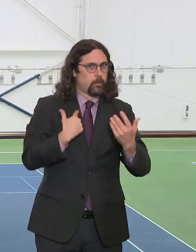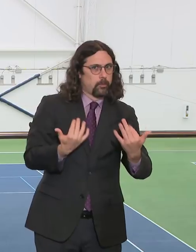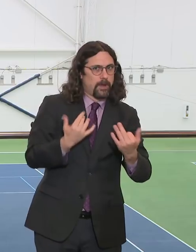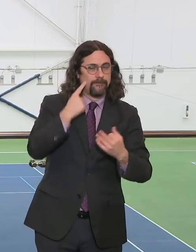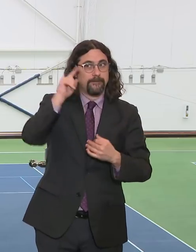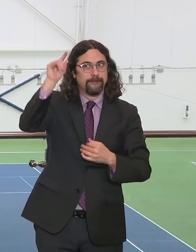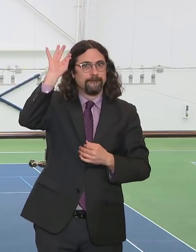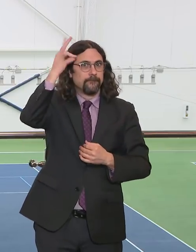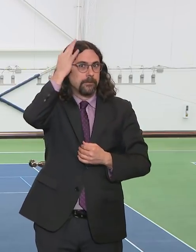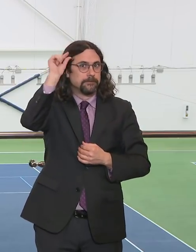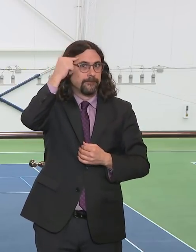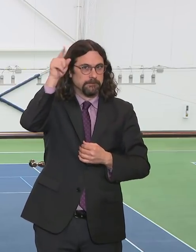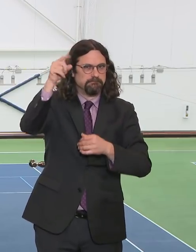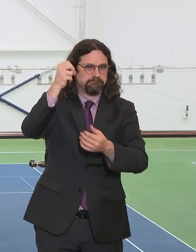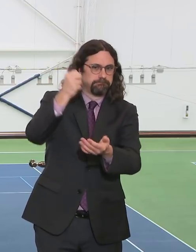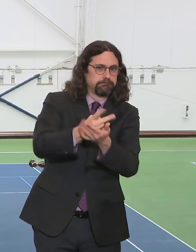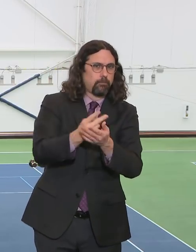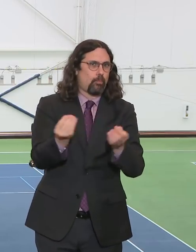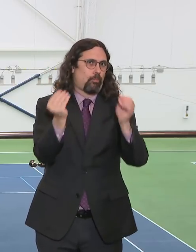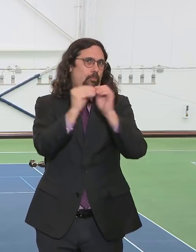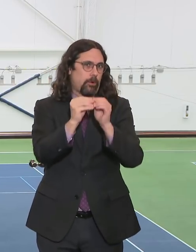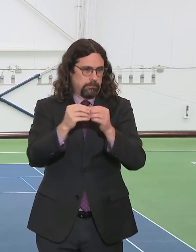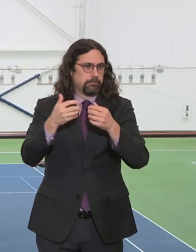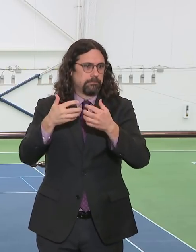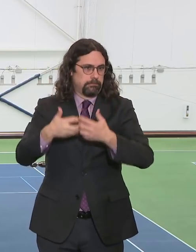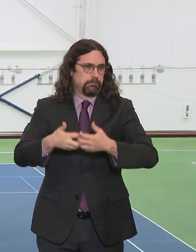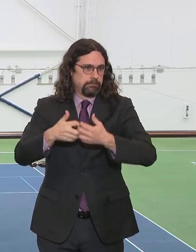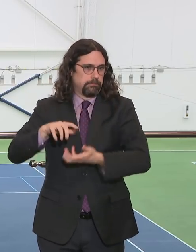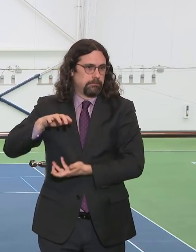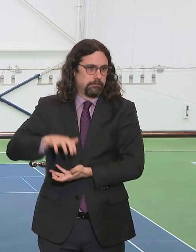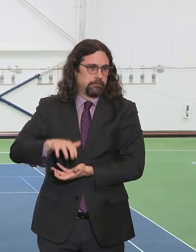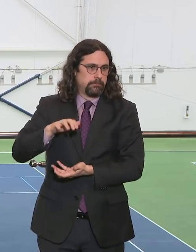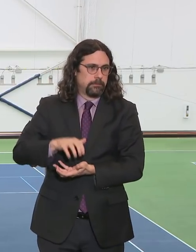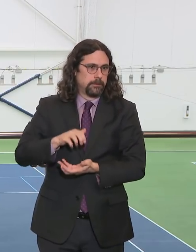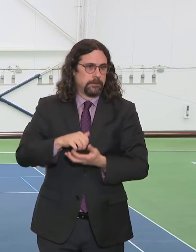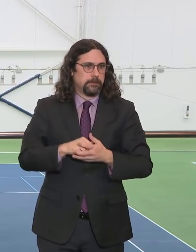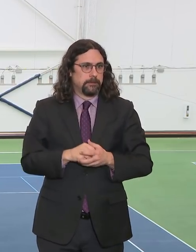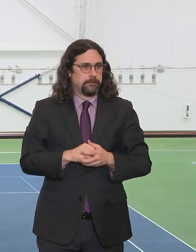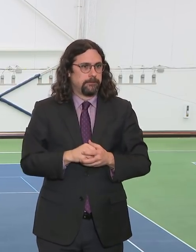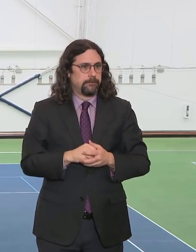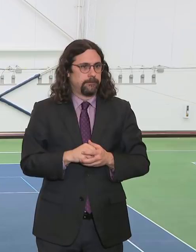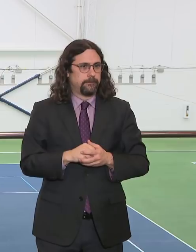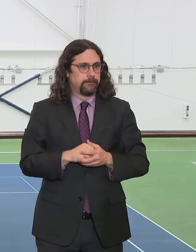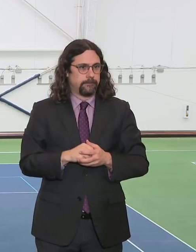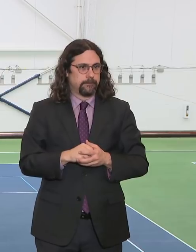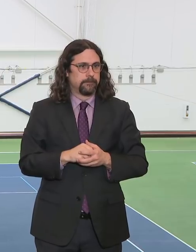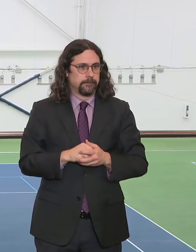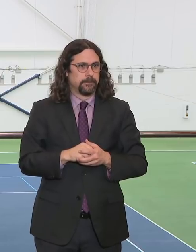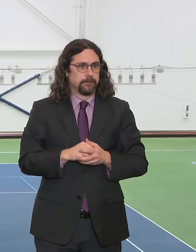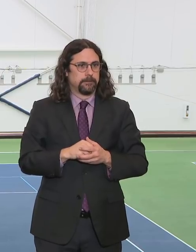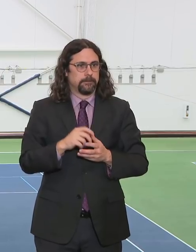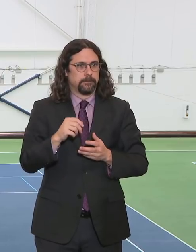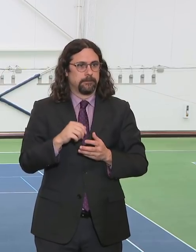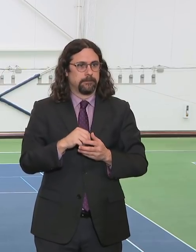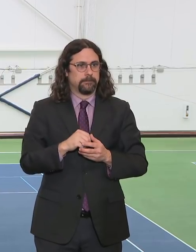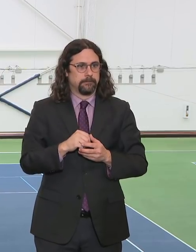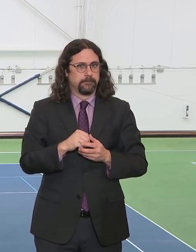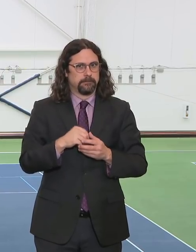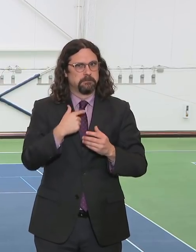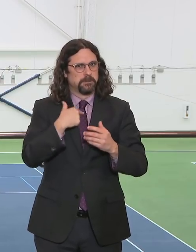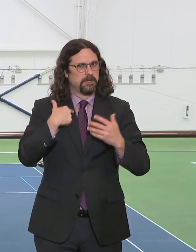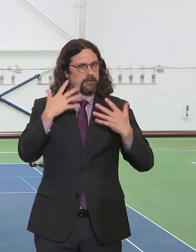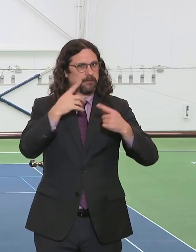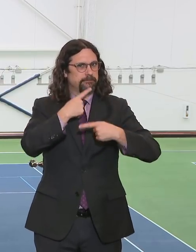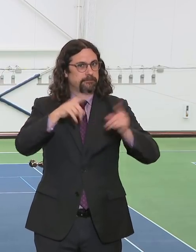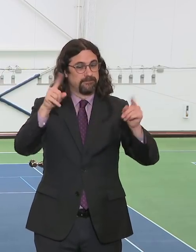put forward, 15,000, as the total need remains the total need. And it is a very tight timeframe. Because none of us knows